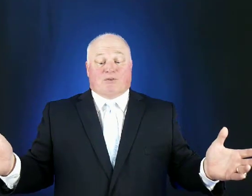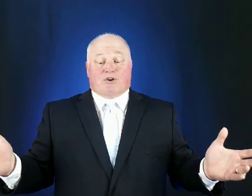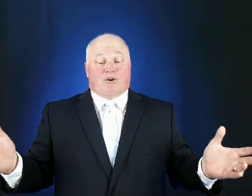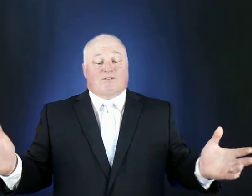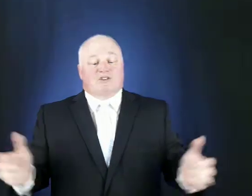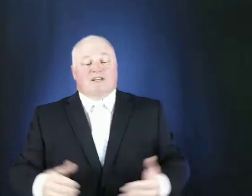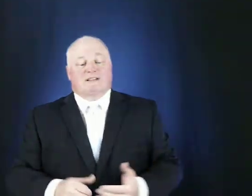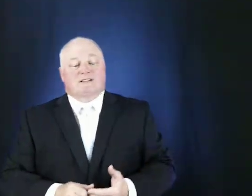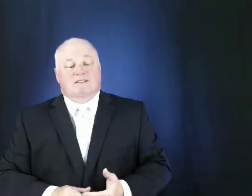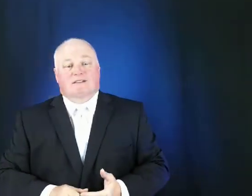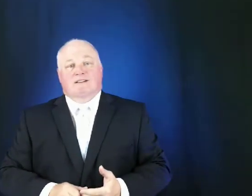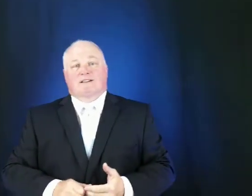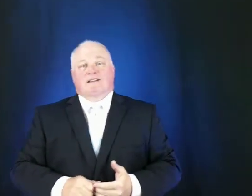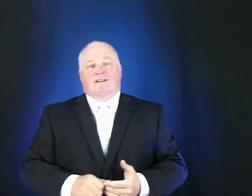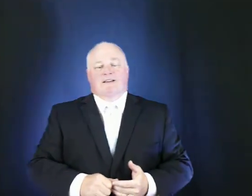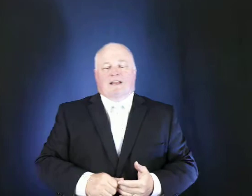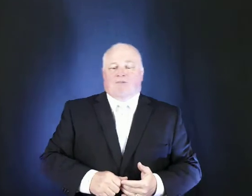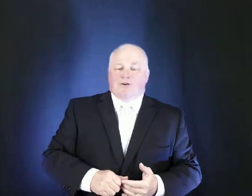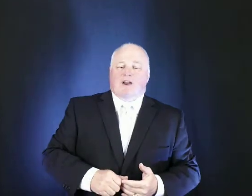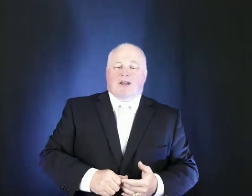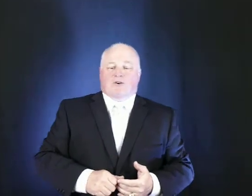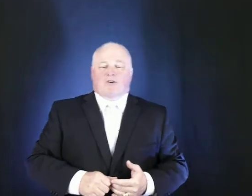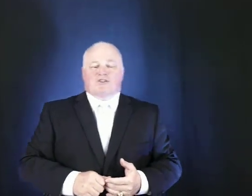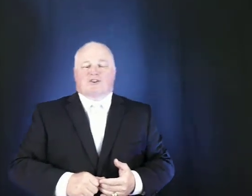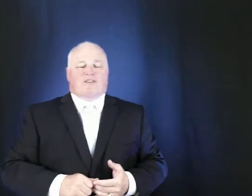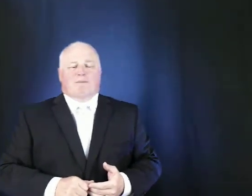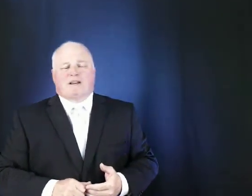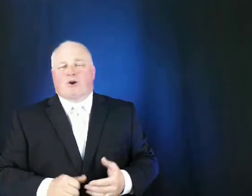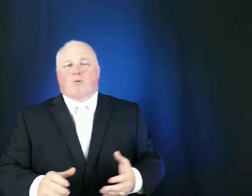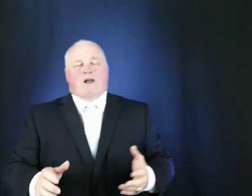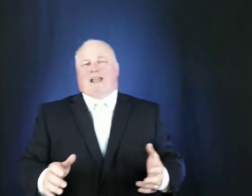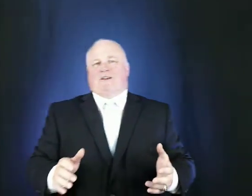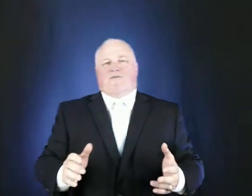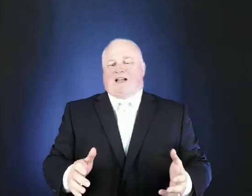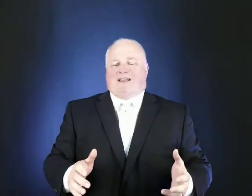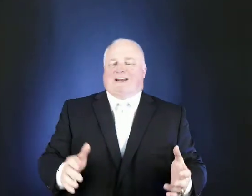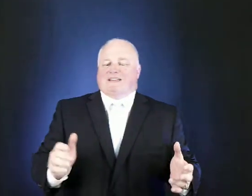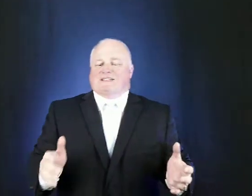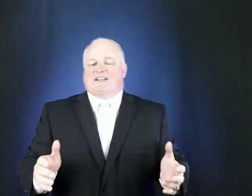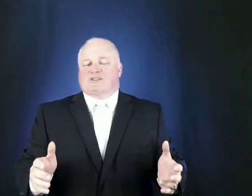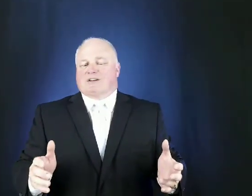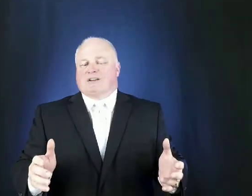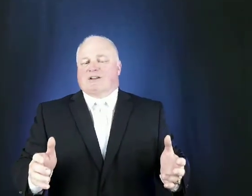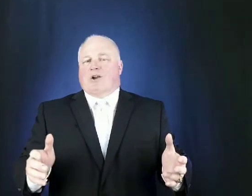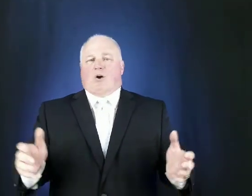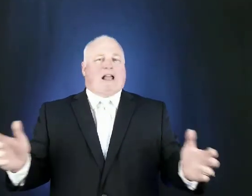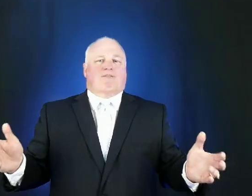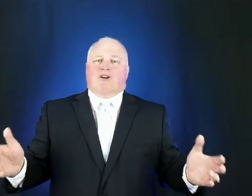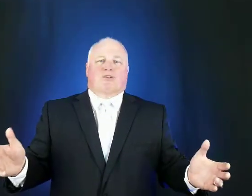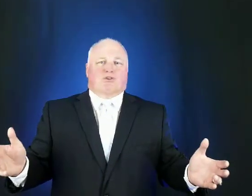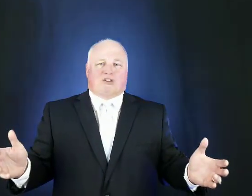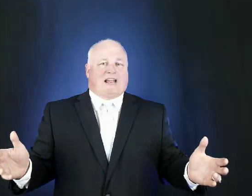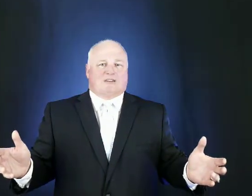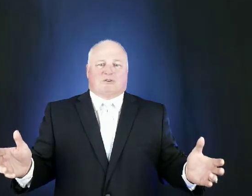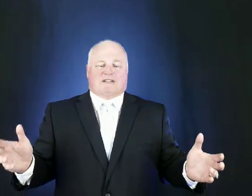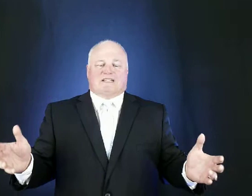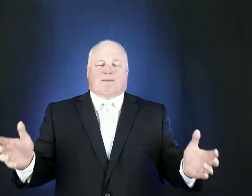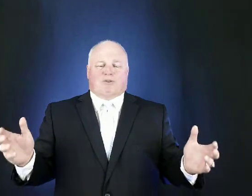the return of jesus if you're not a christian there'll be no way to file an extension or have another chance to accept the